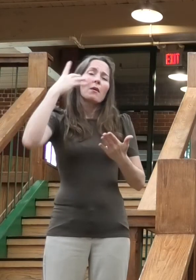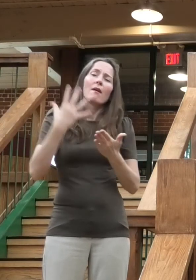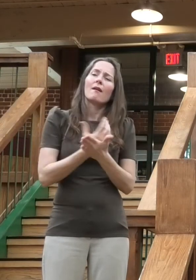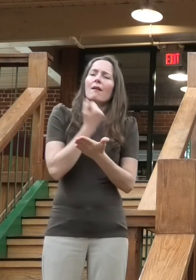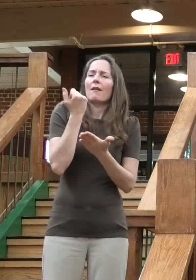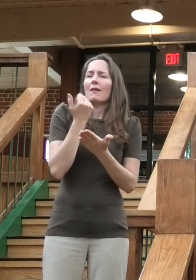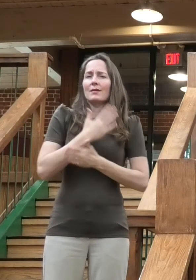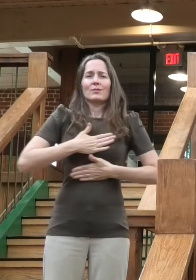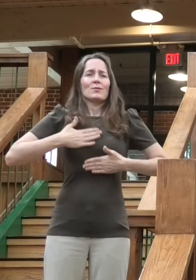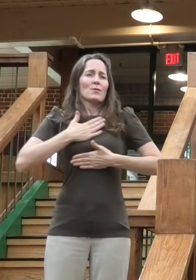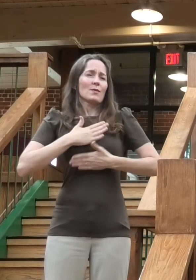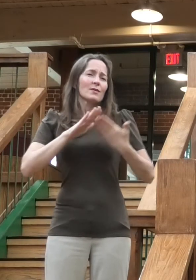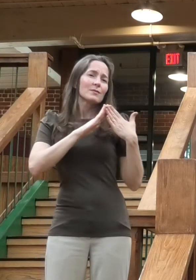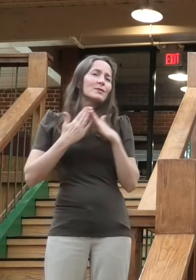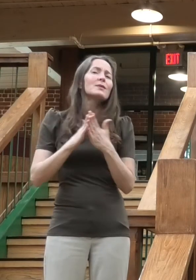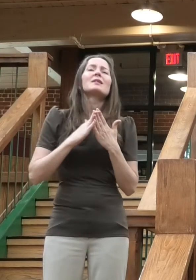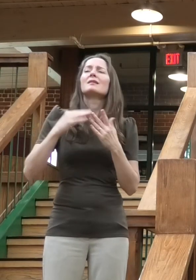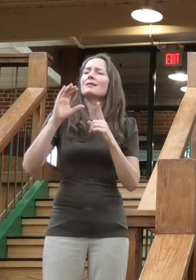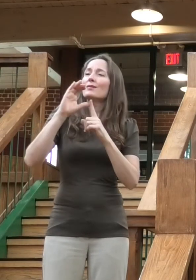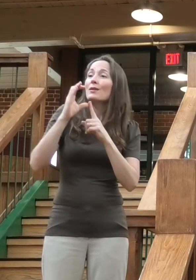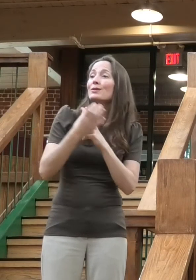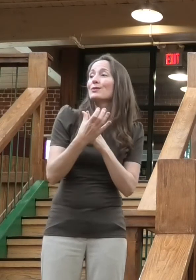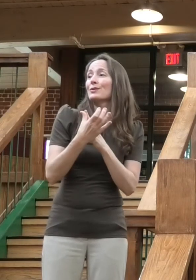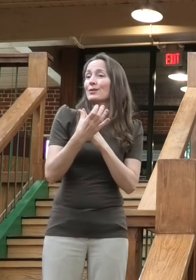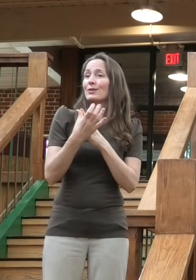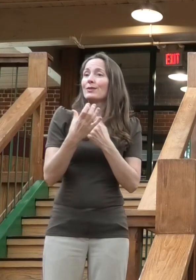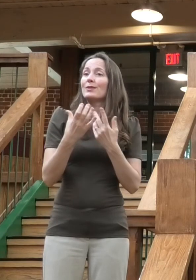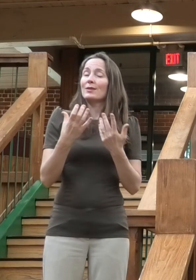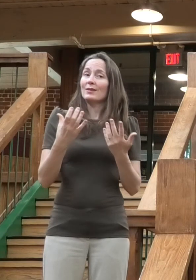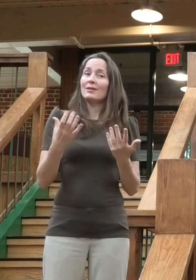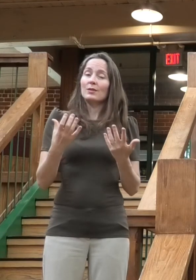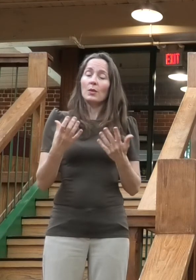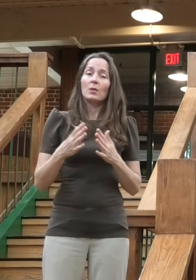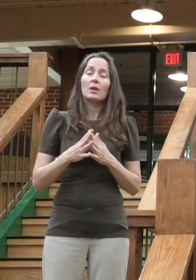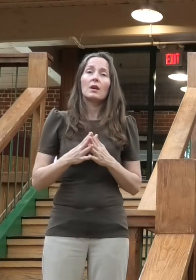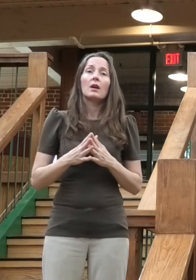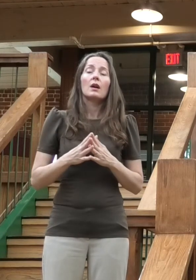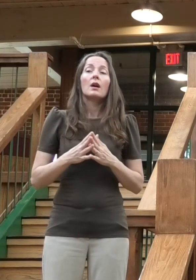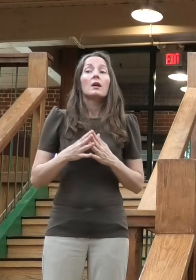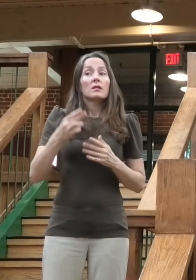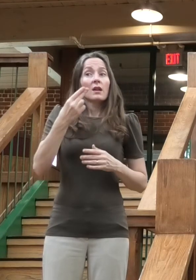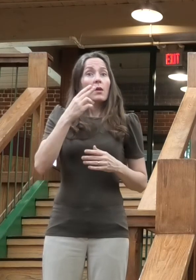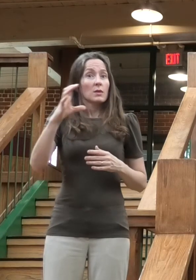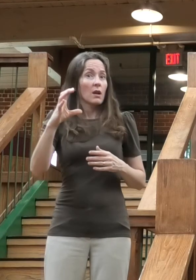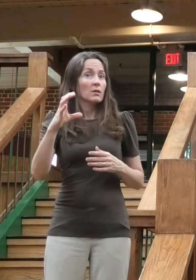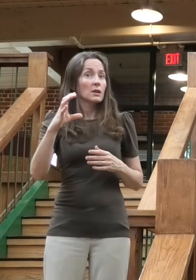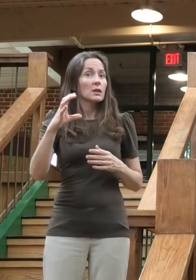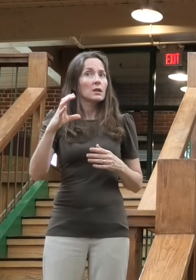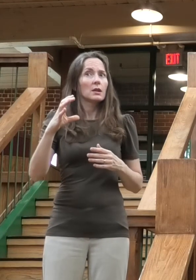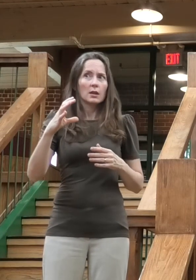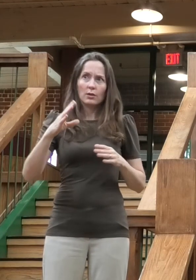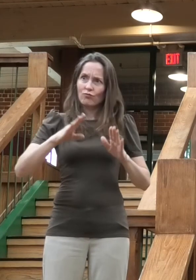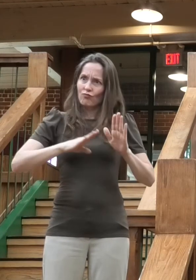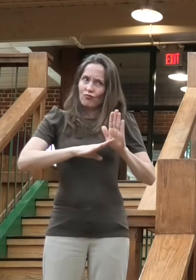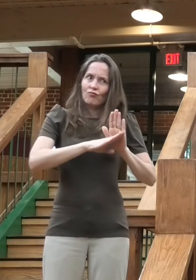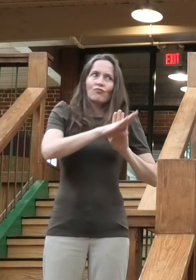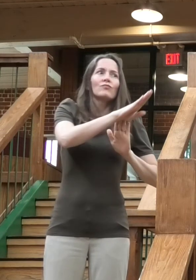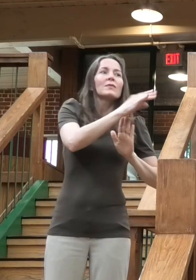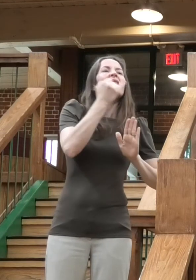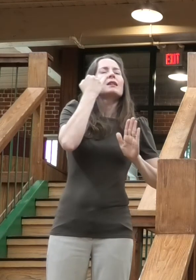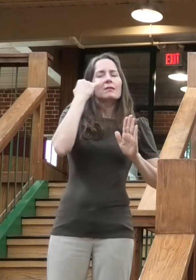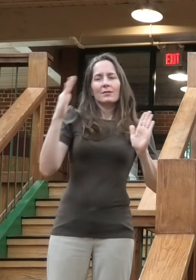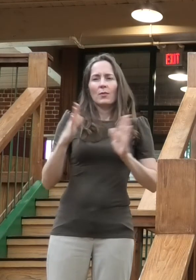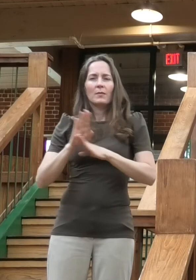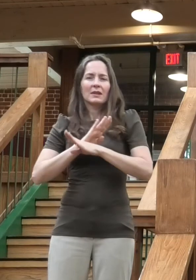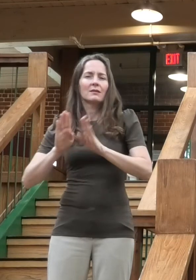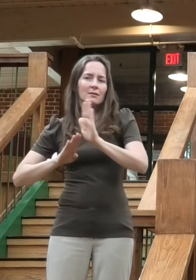we like to say we really only do as well as our businesses. This pandemic has been particularly